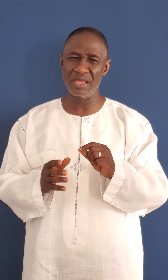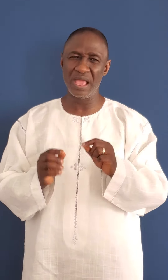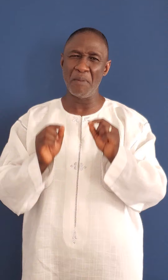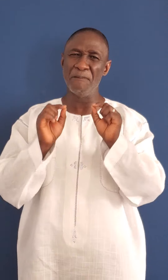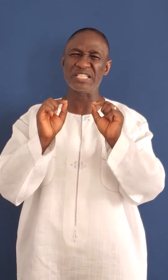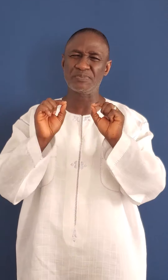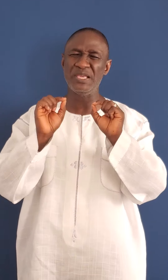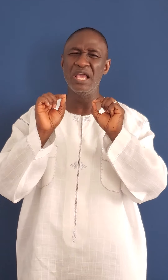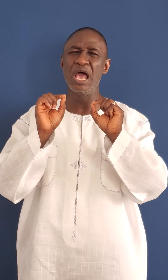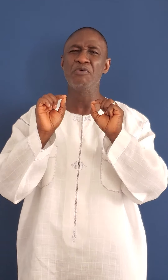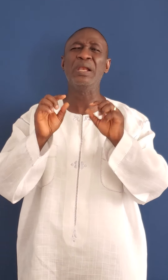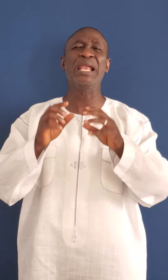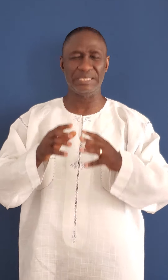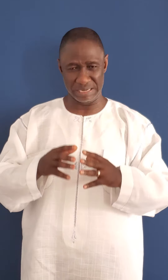must be relentless.